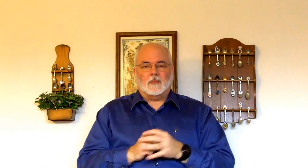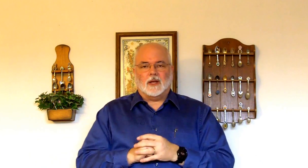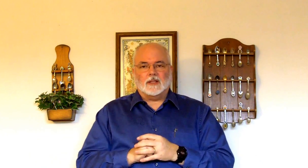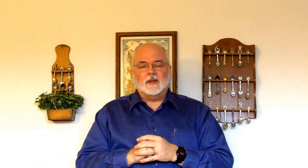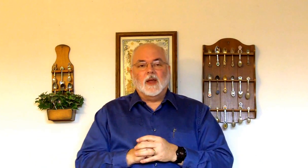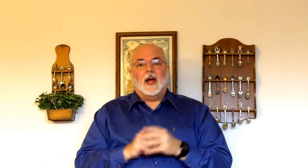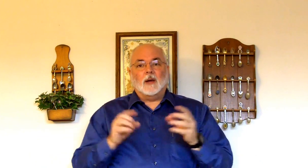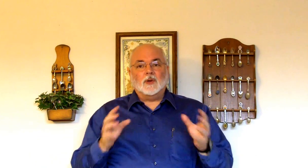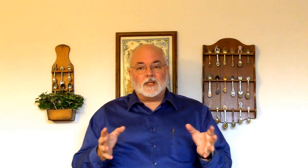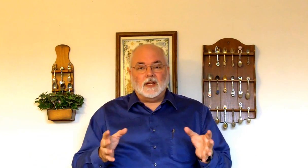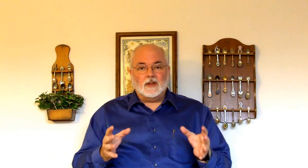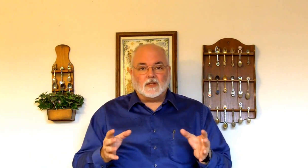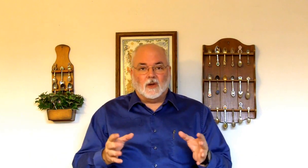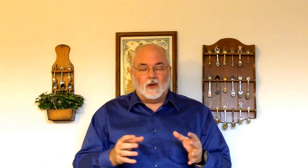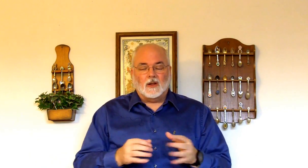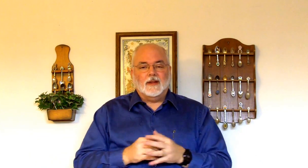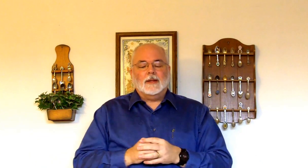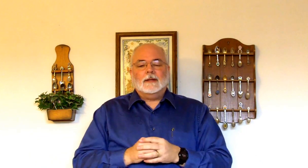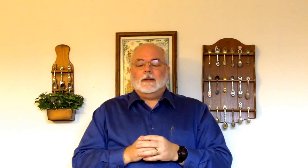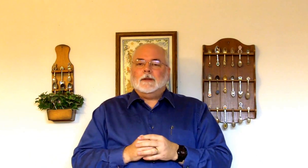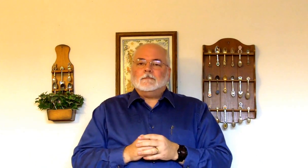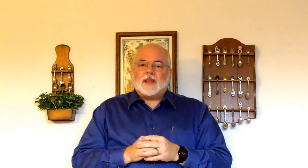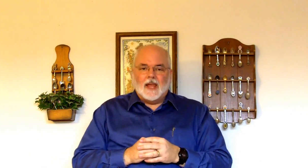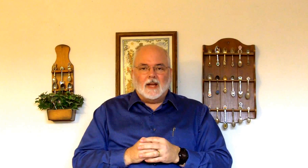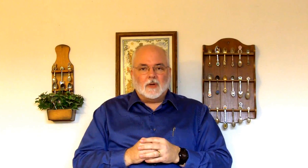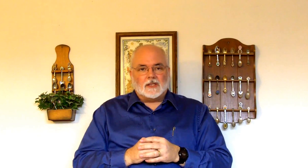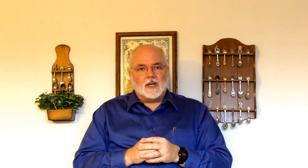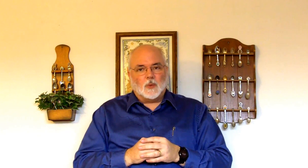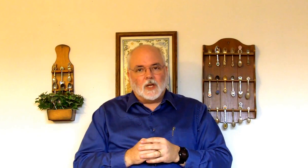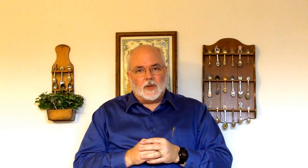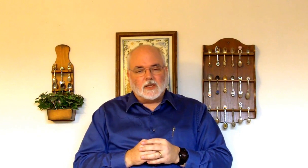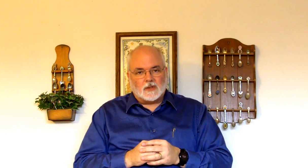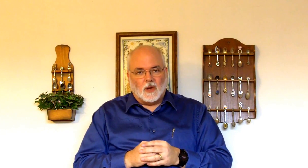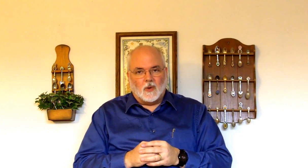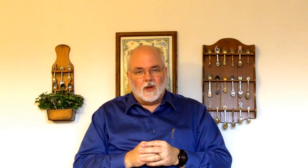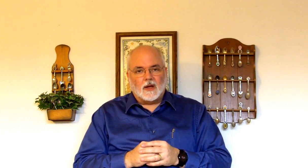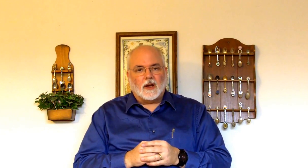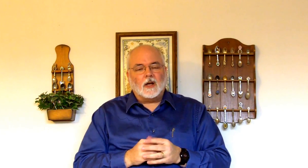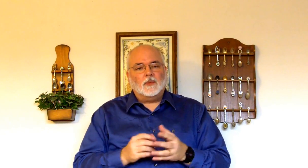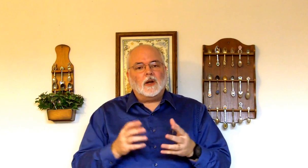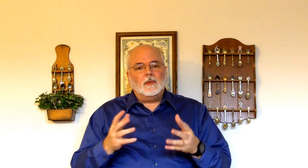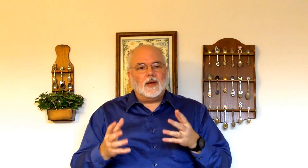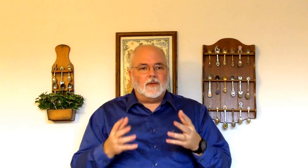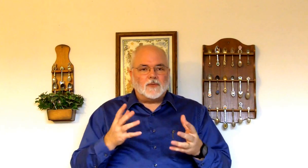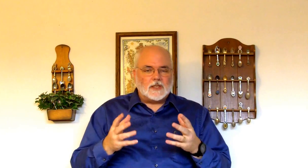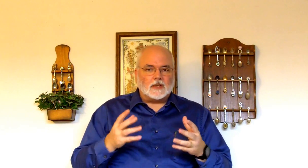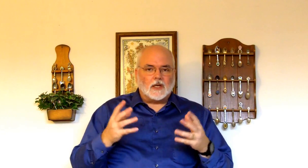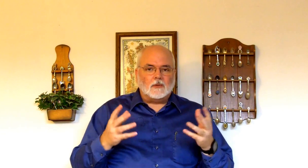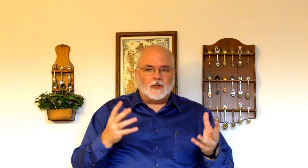place I'm gonna sing the song and I'm gonna sing it really really slow and I'm gonna put a little bit of emphasis a little bit of